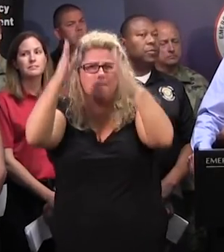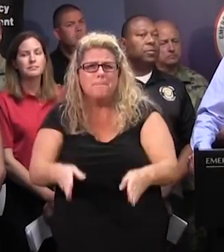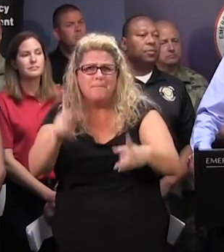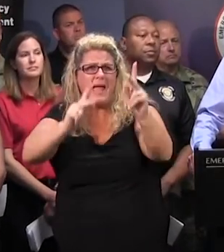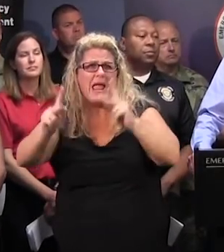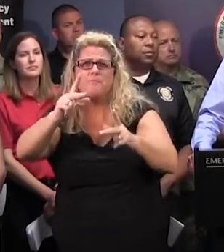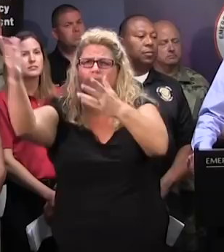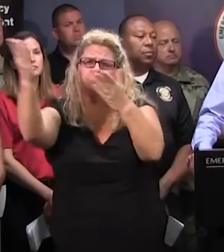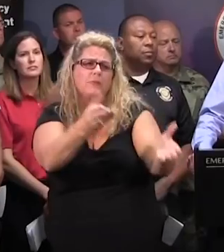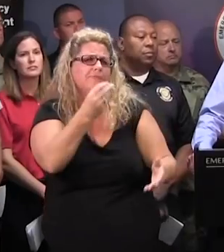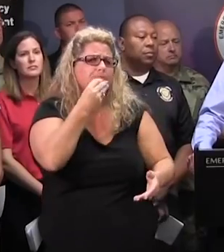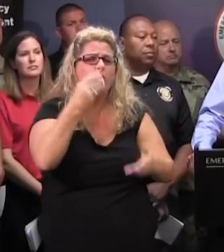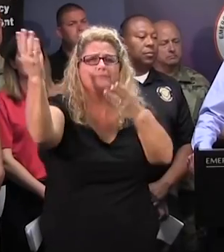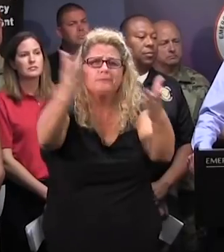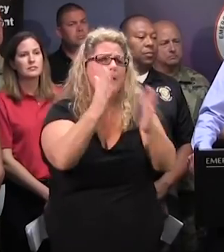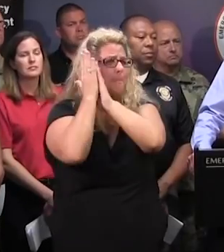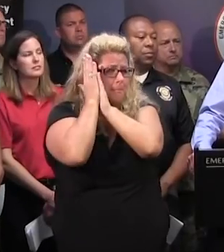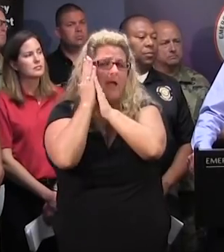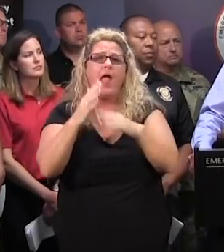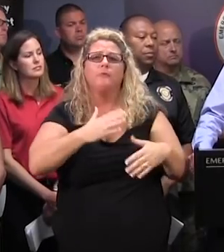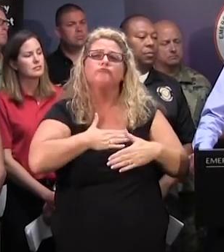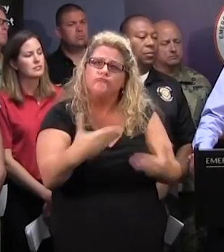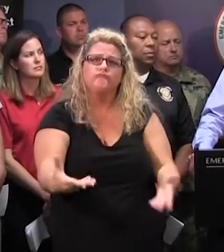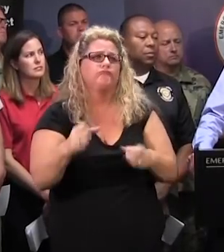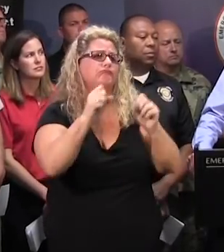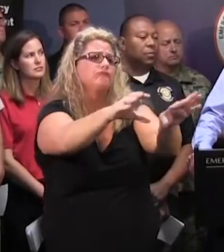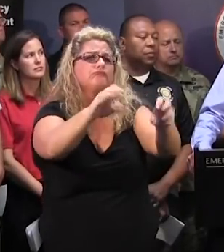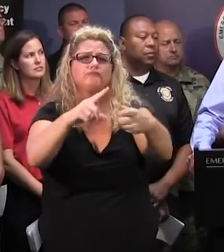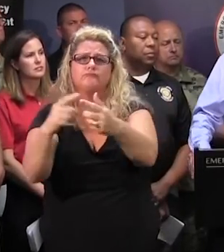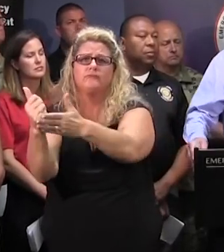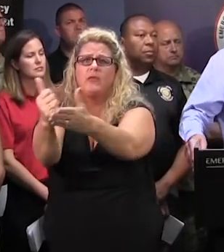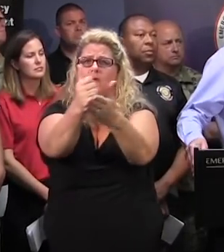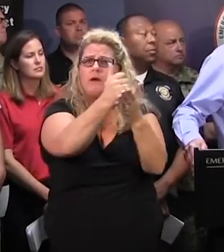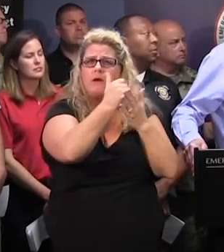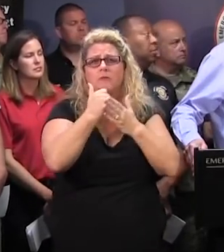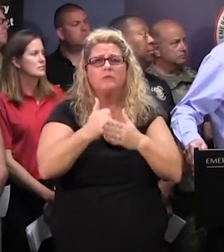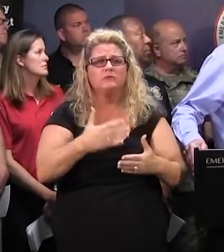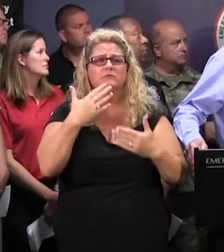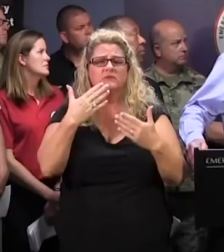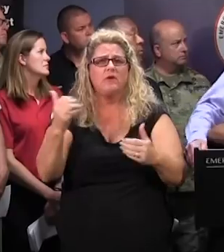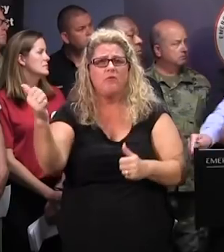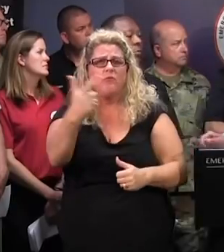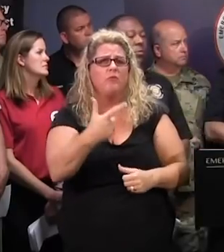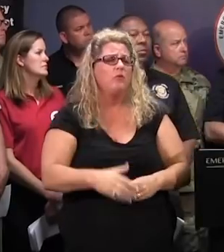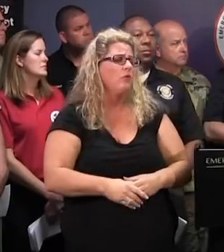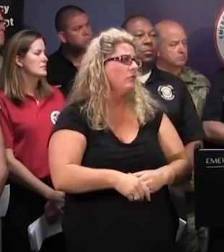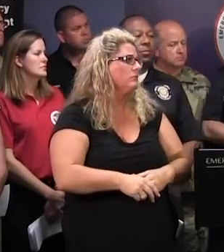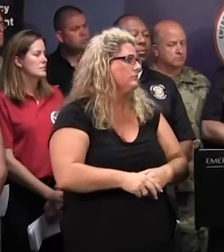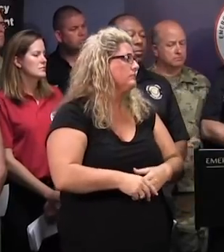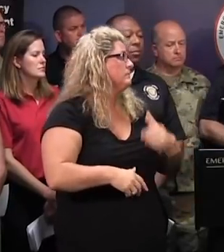food and bidding and those other things that are making this entire effort work. Yes, can talk about that. Yes, sir.